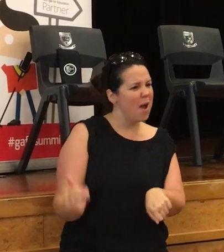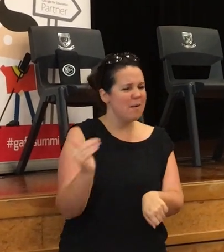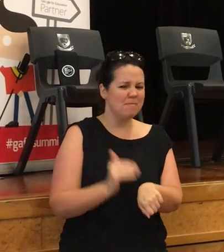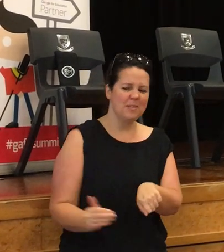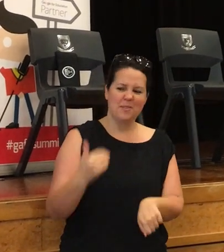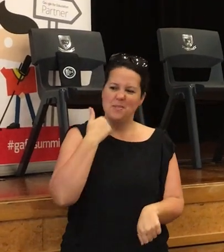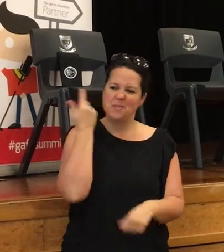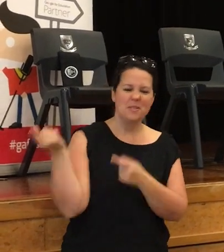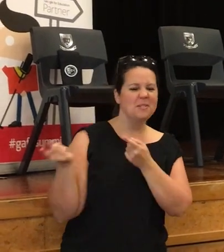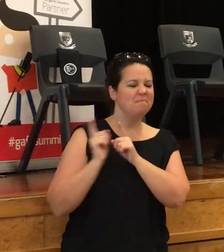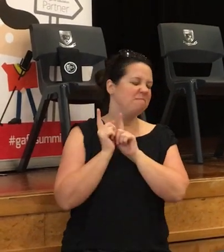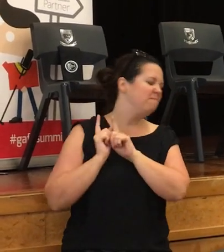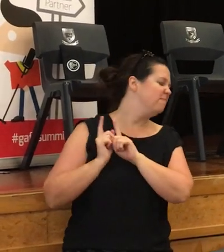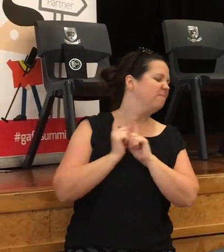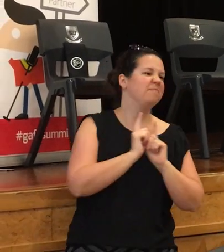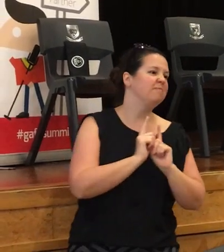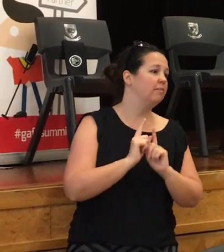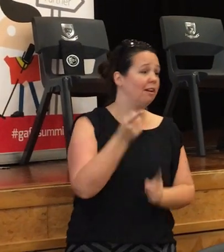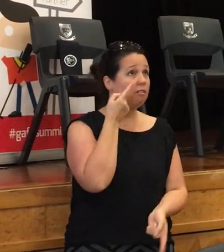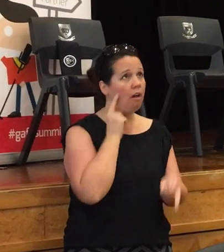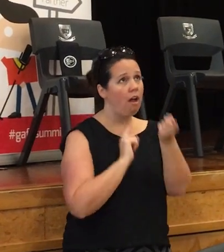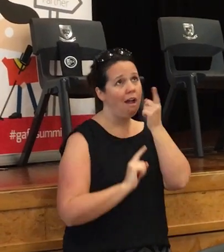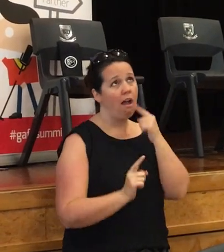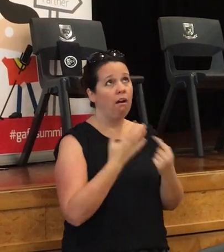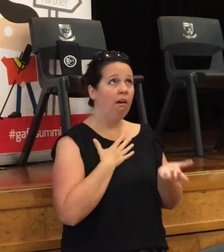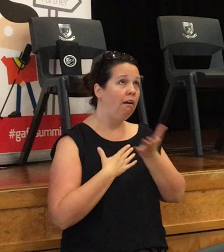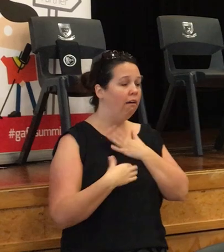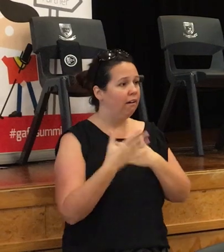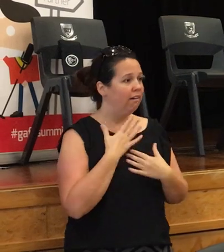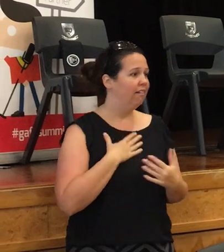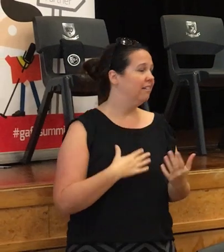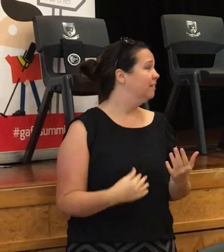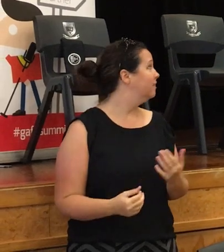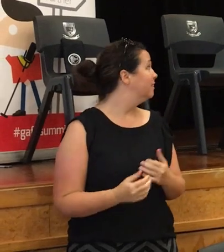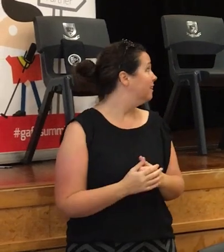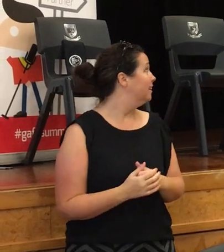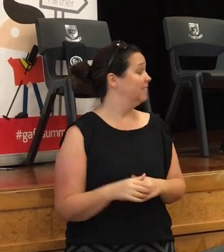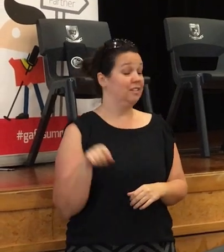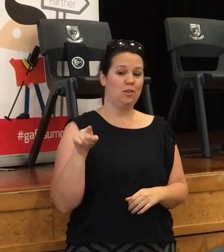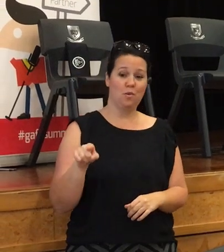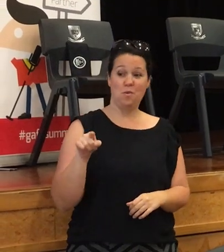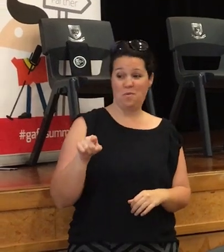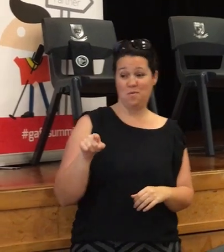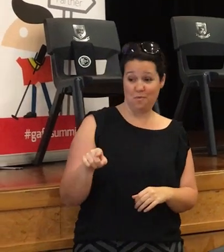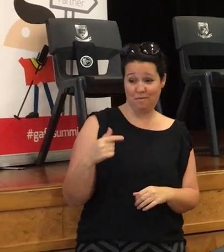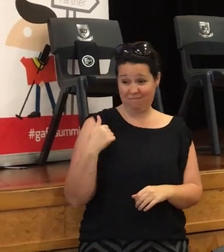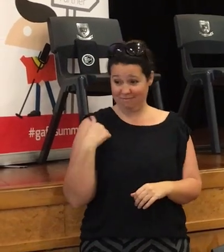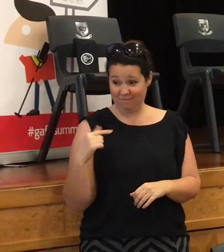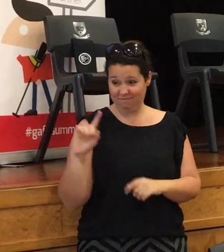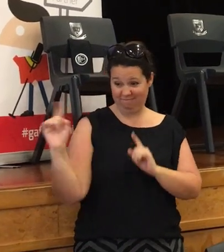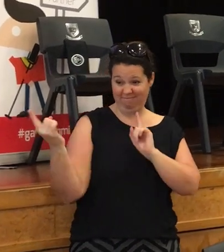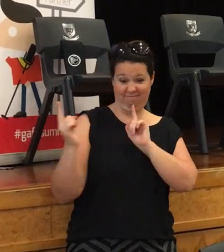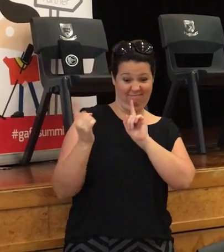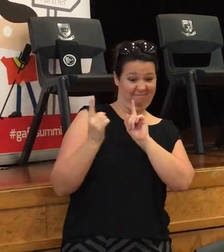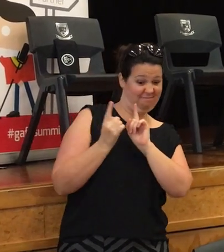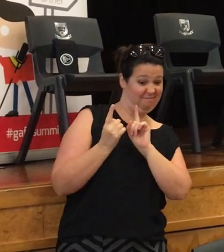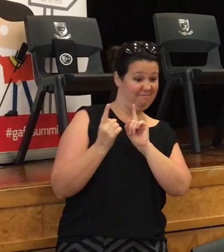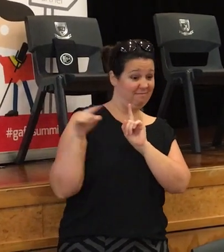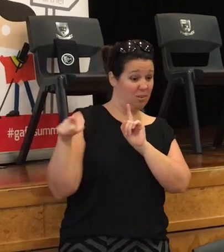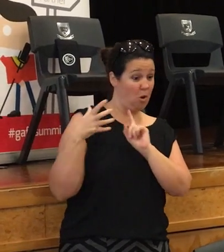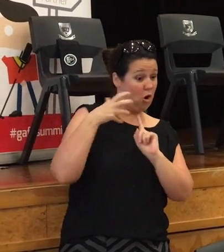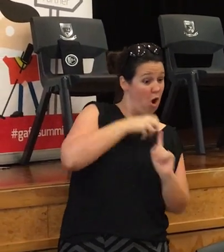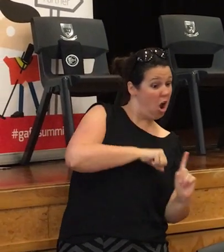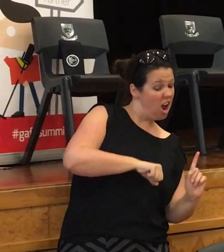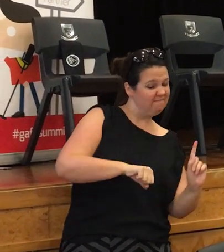Crying all the time Crying all the time Well, you ain't never gonna have a name You